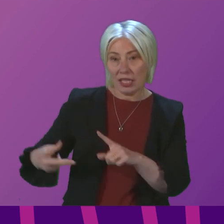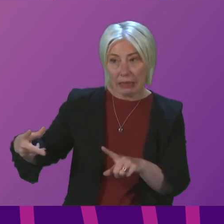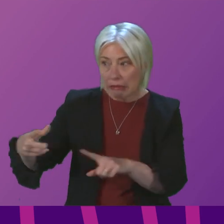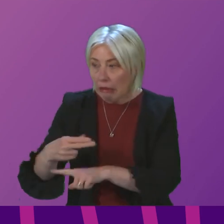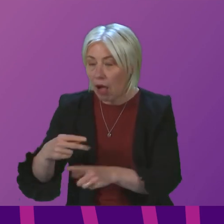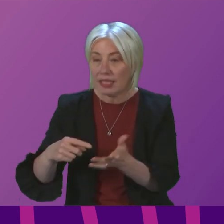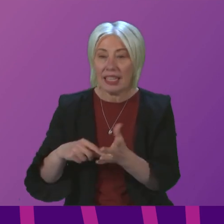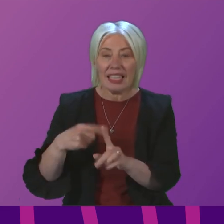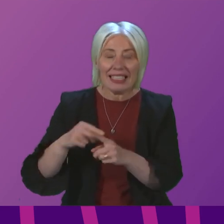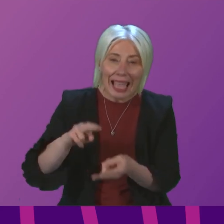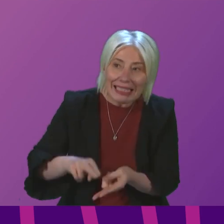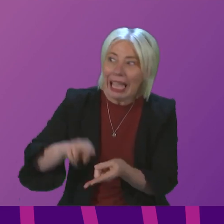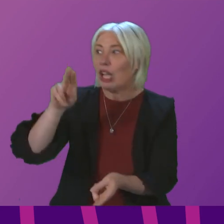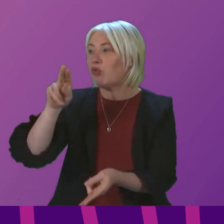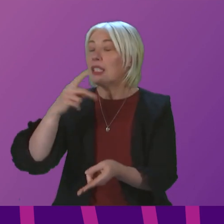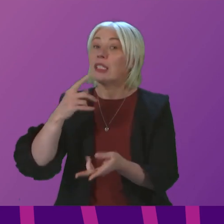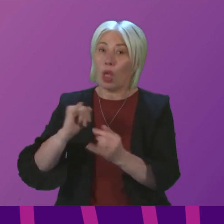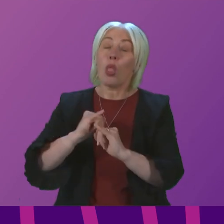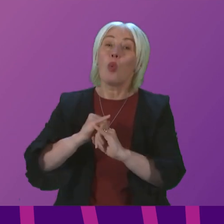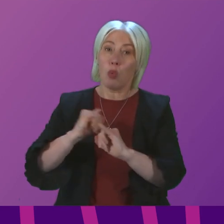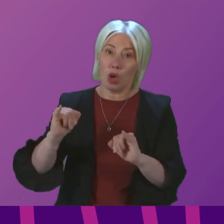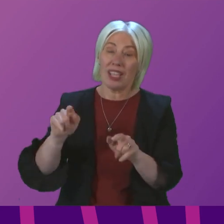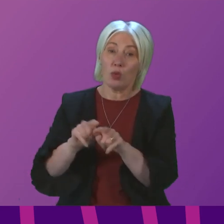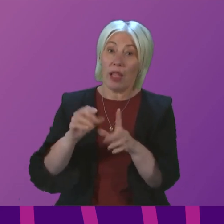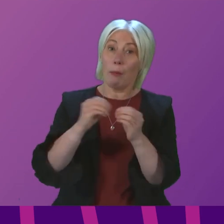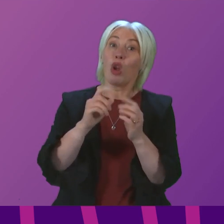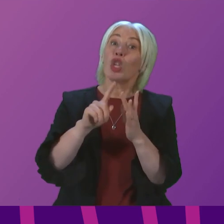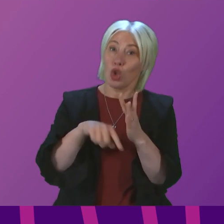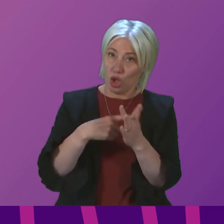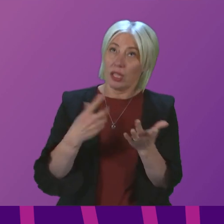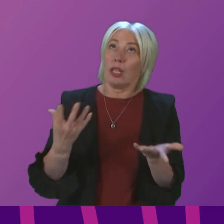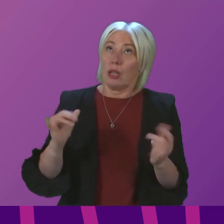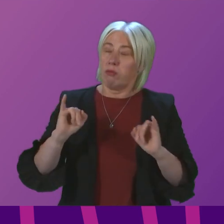we've had tax increases and worst of all, we've had Boris Johnson.